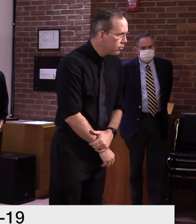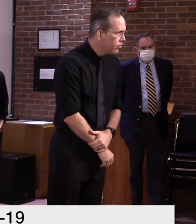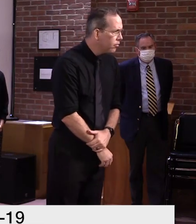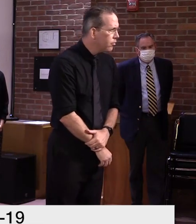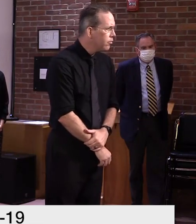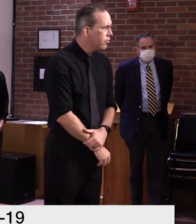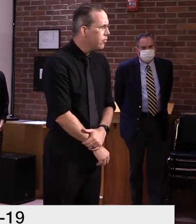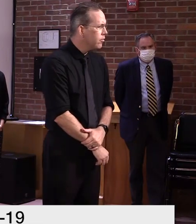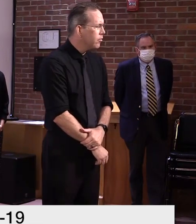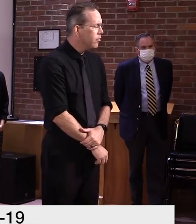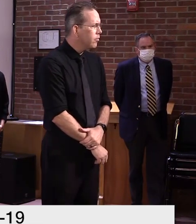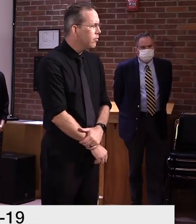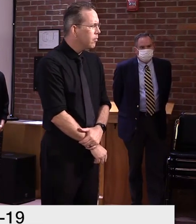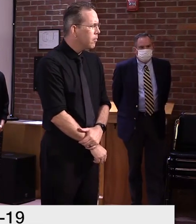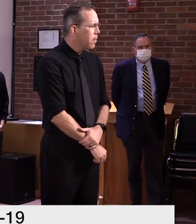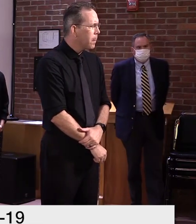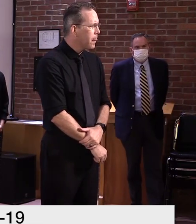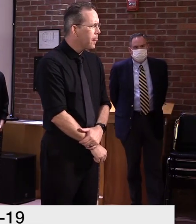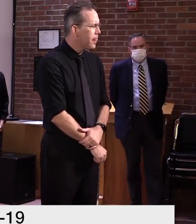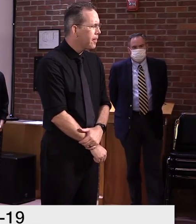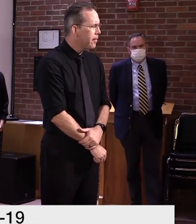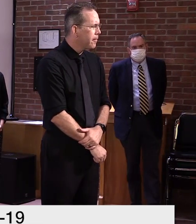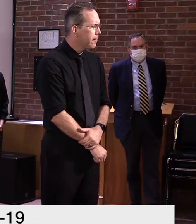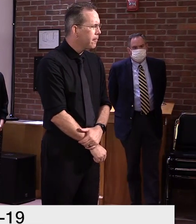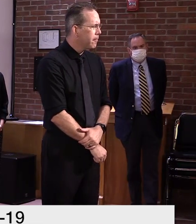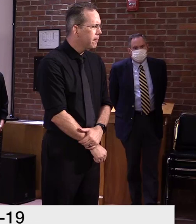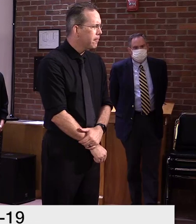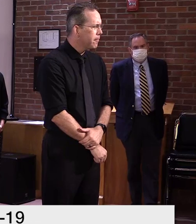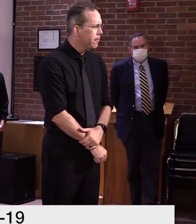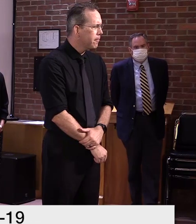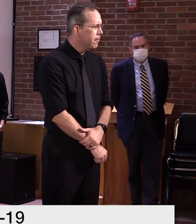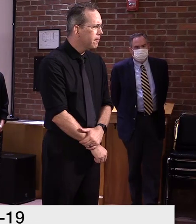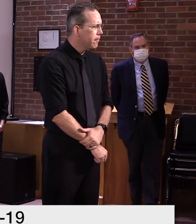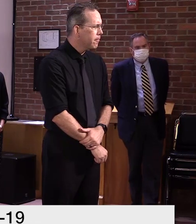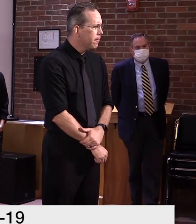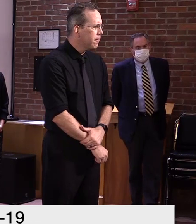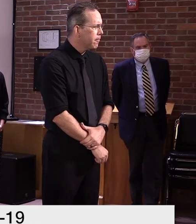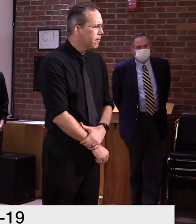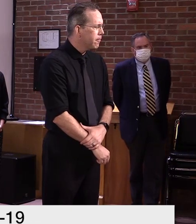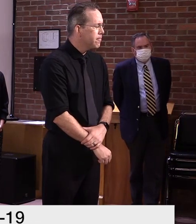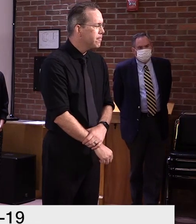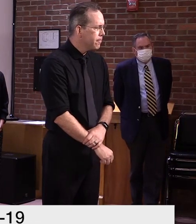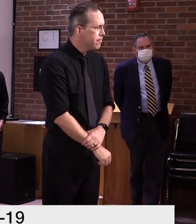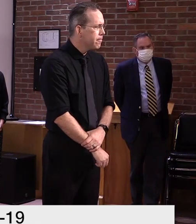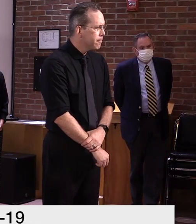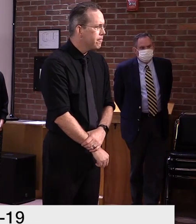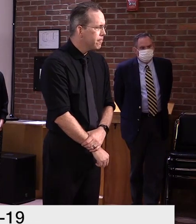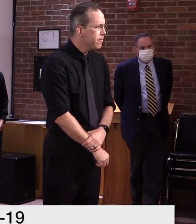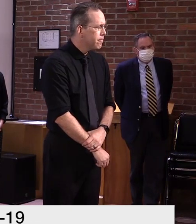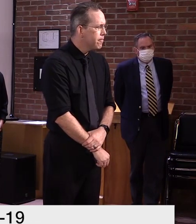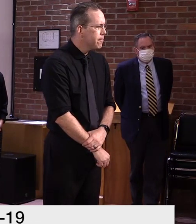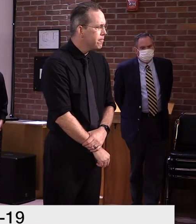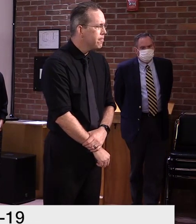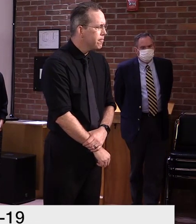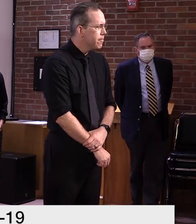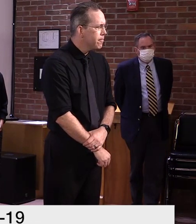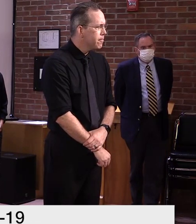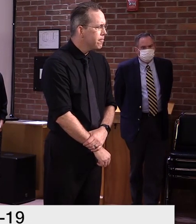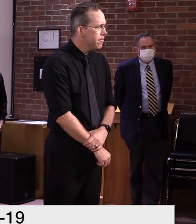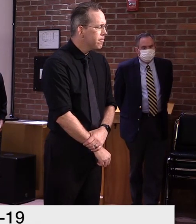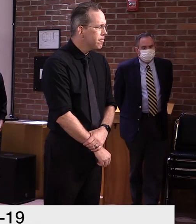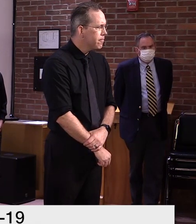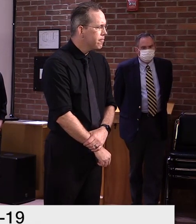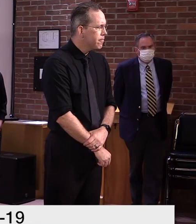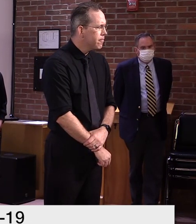versus antibody tests. Uh, people seem to be conflating the two and it's kind of understandable because even if you Google antigen test,